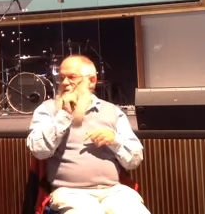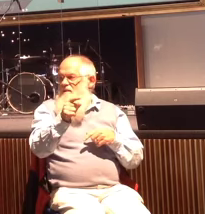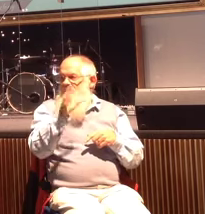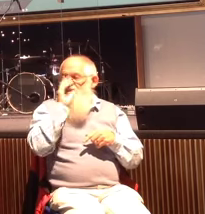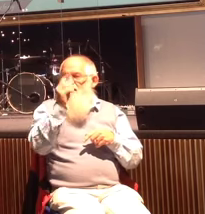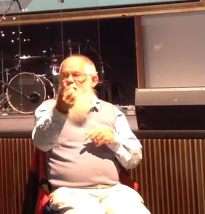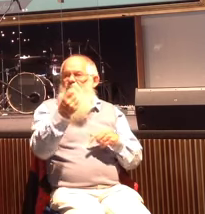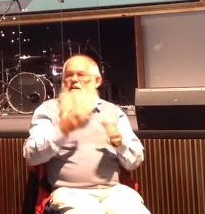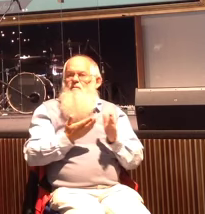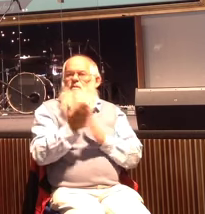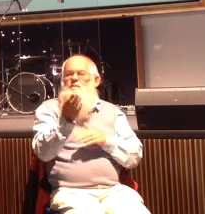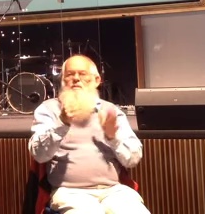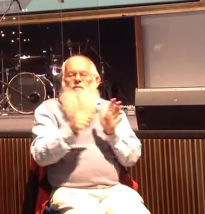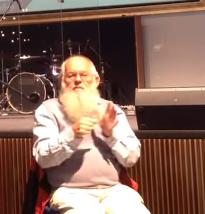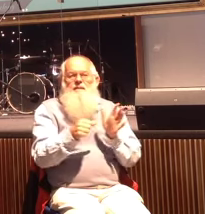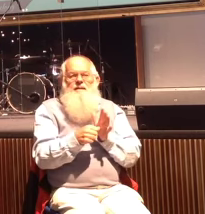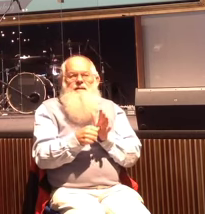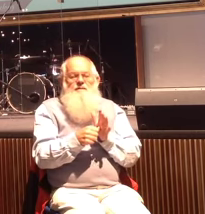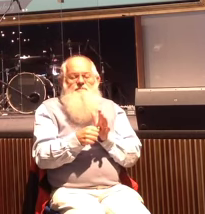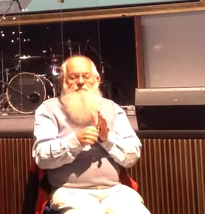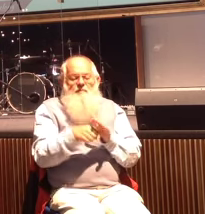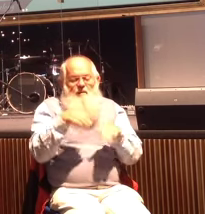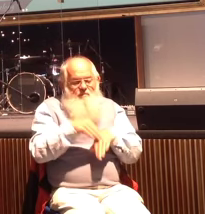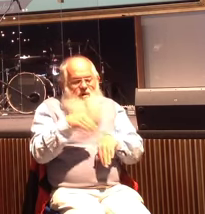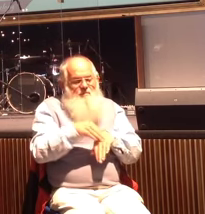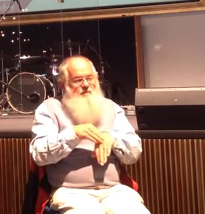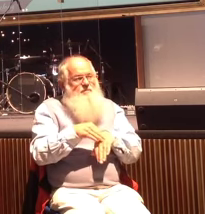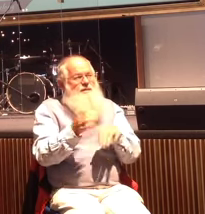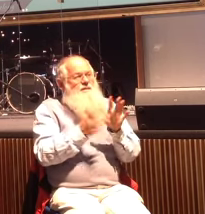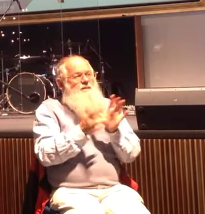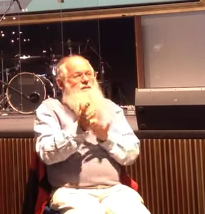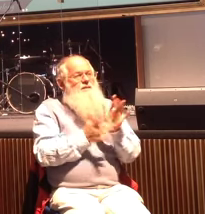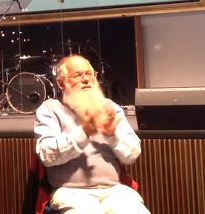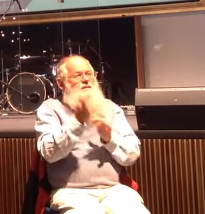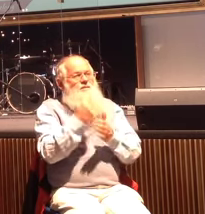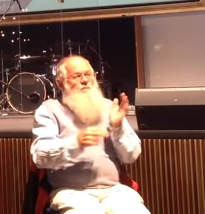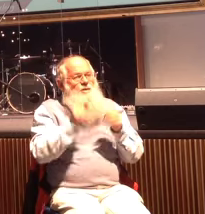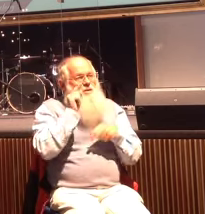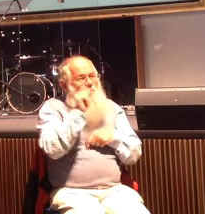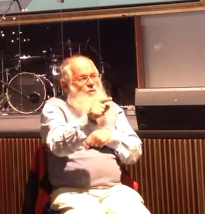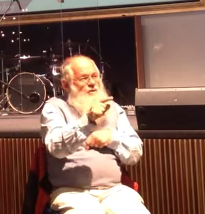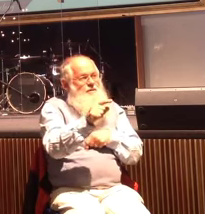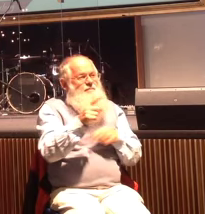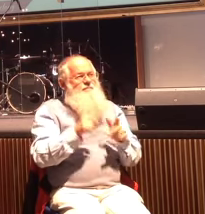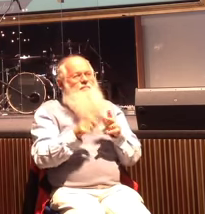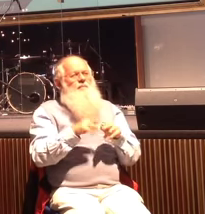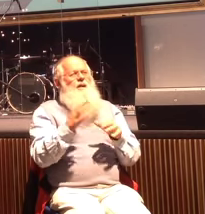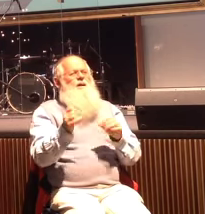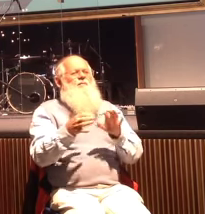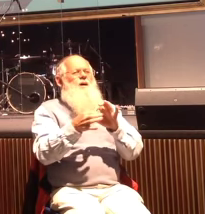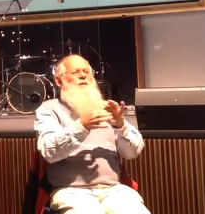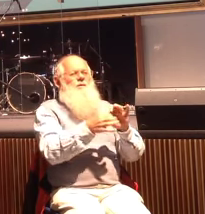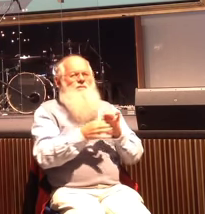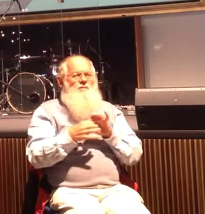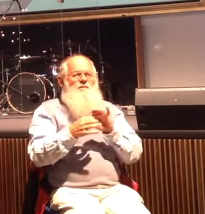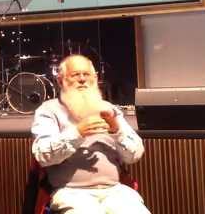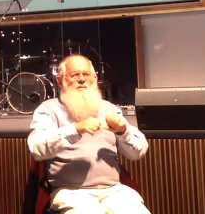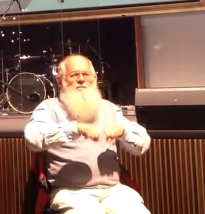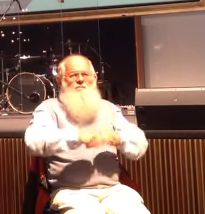financial despair, but Jesus is in the boat with you. What about if you have that relationship that's broken down and